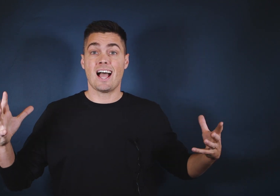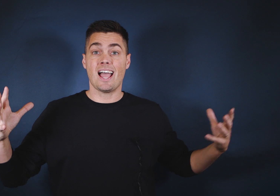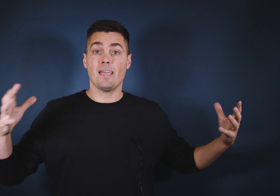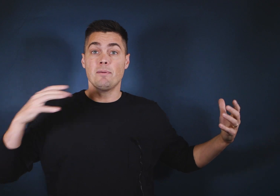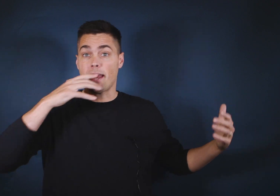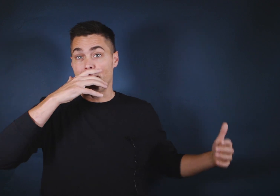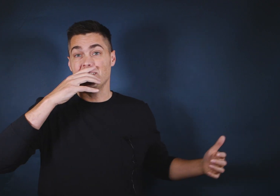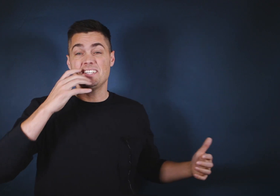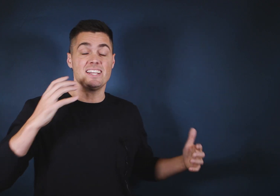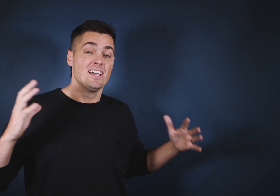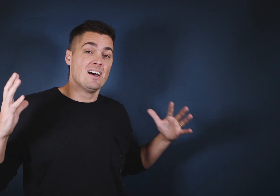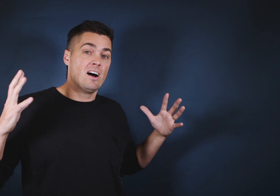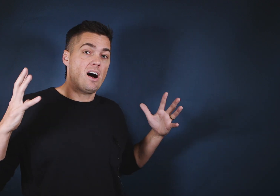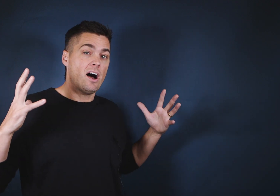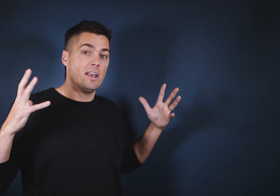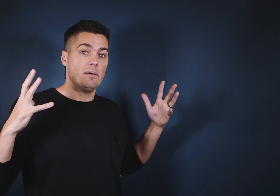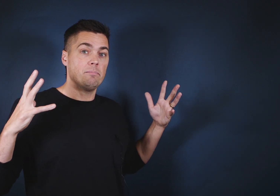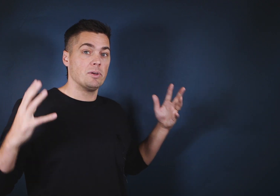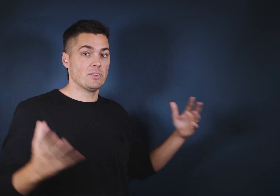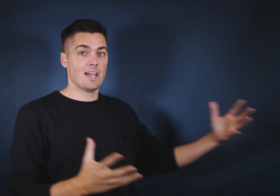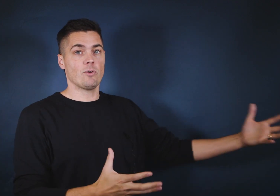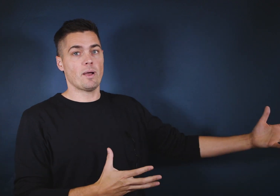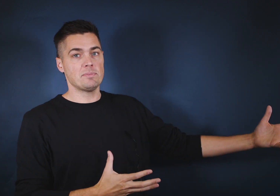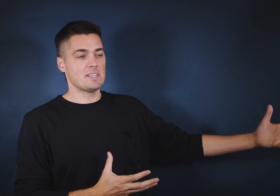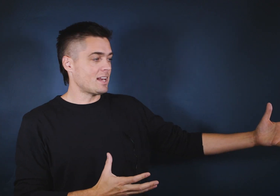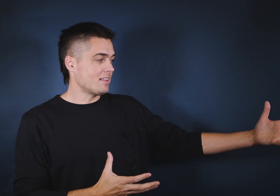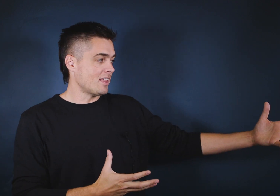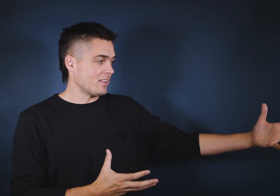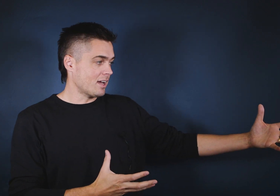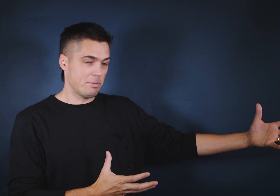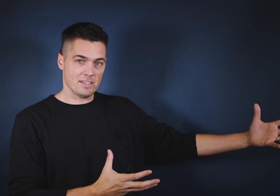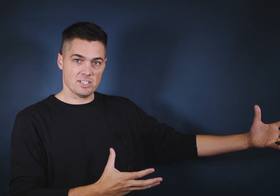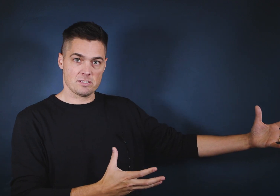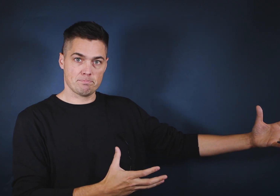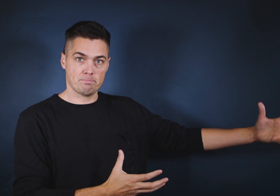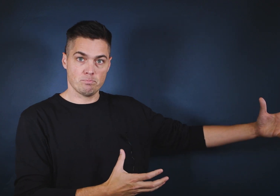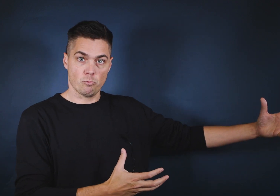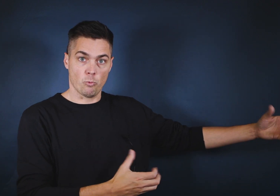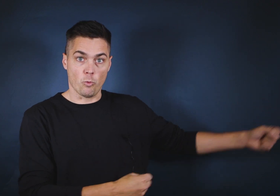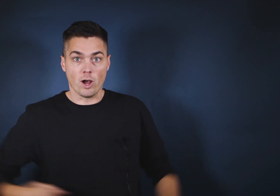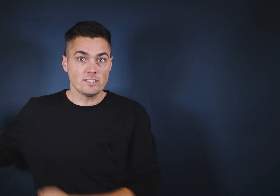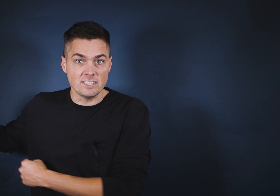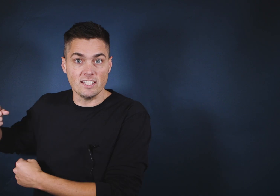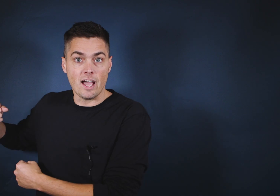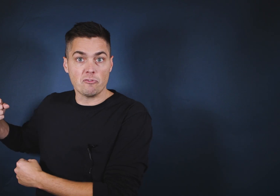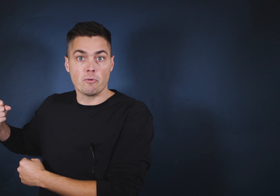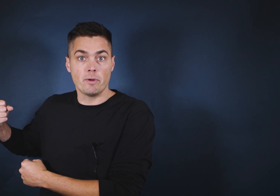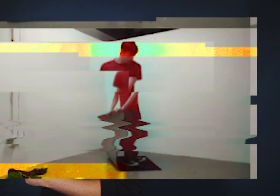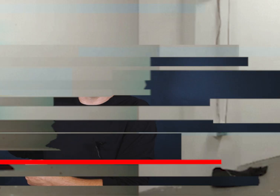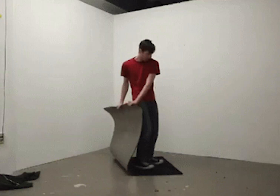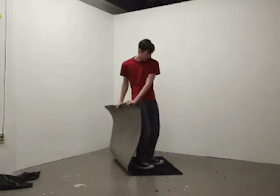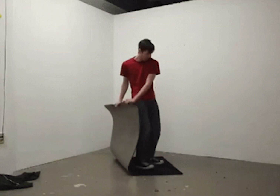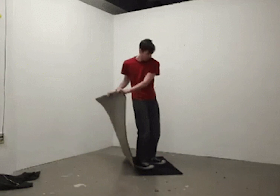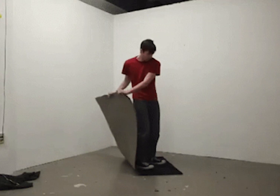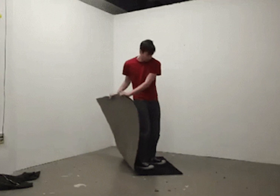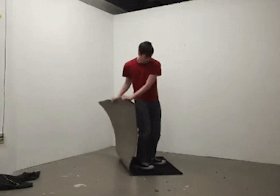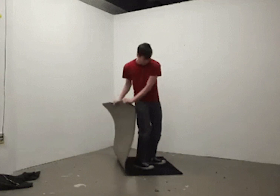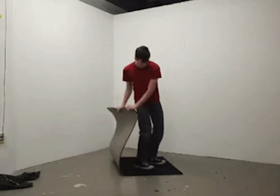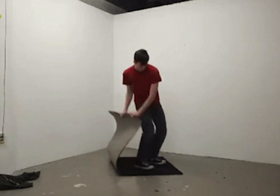time and energy on building out a website and then the company just rugs it out from underneath them when